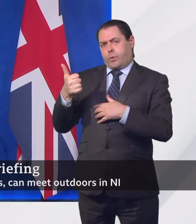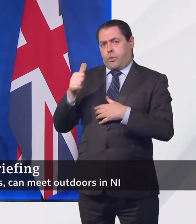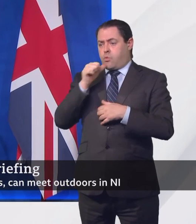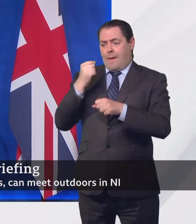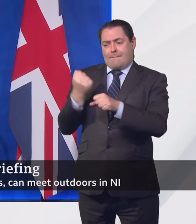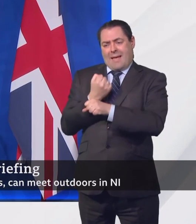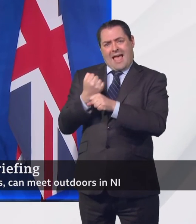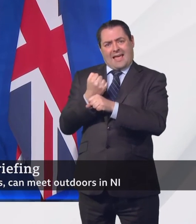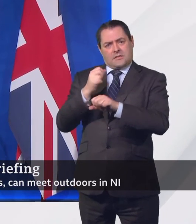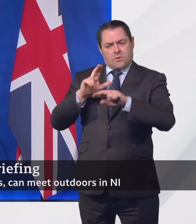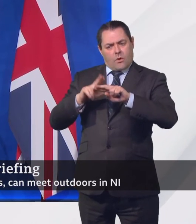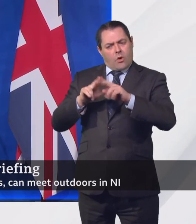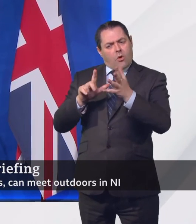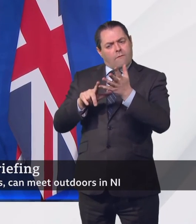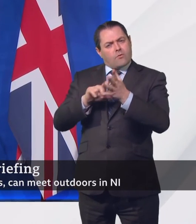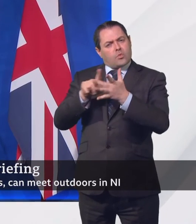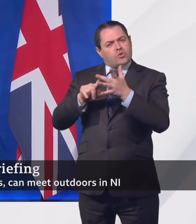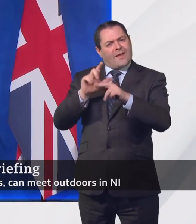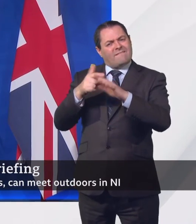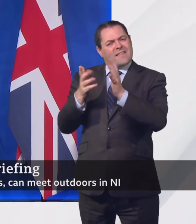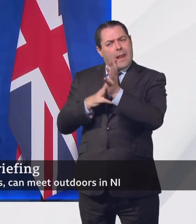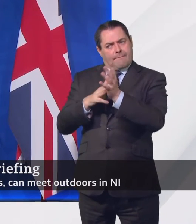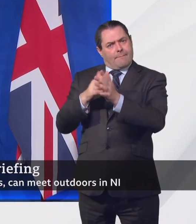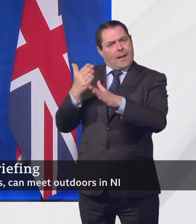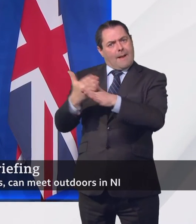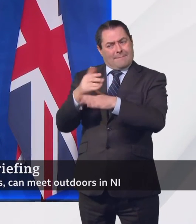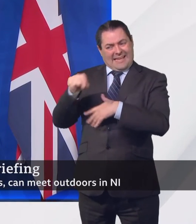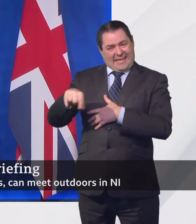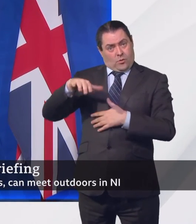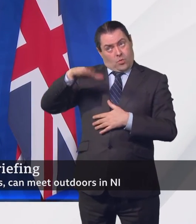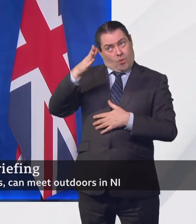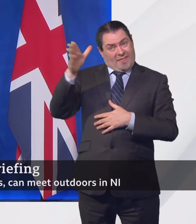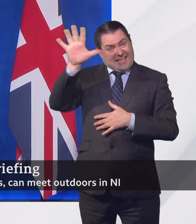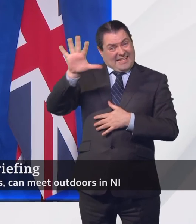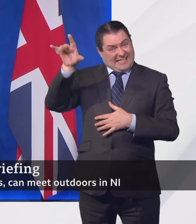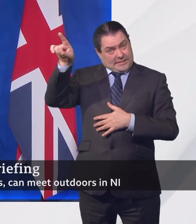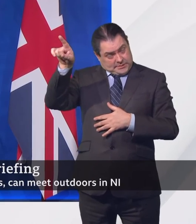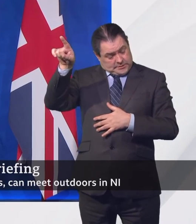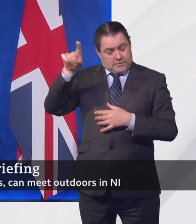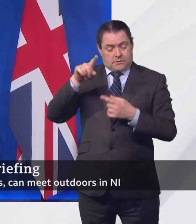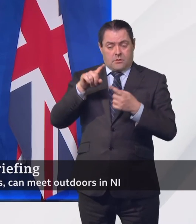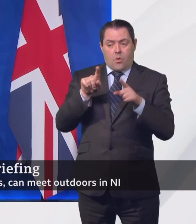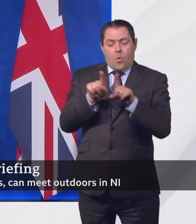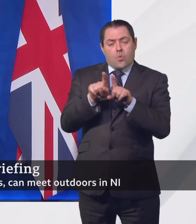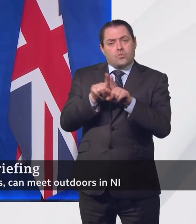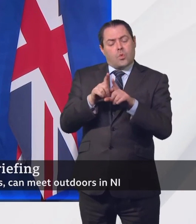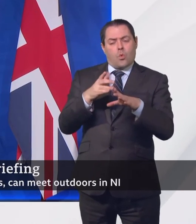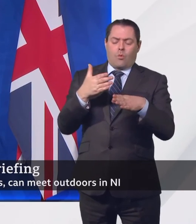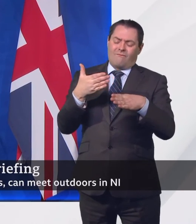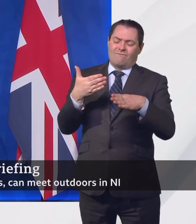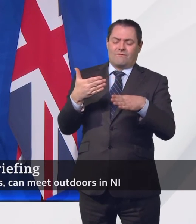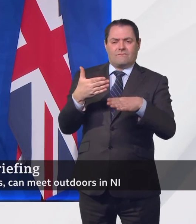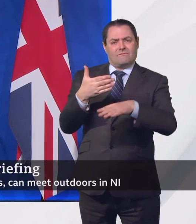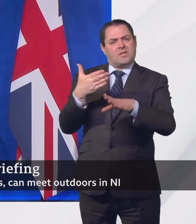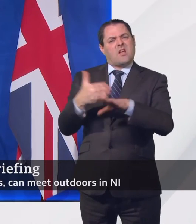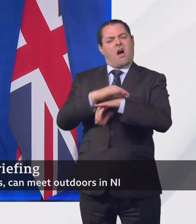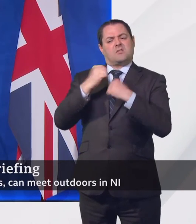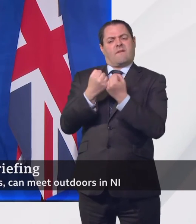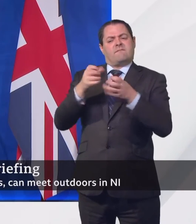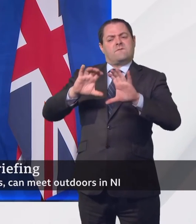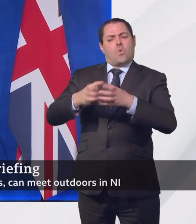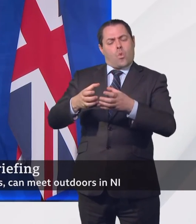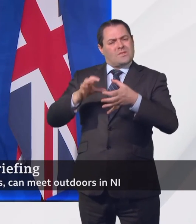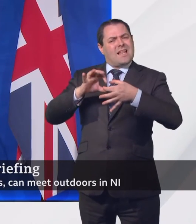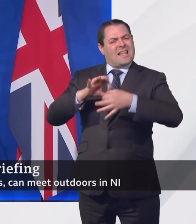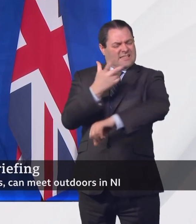made at Fujifilm in the North East. And I can today announce that the Vaccine Taskforce has reached an agreement with